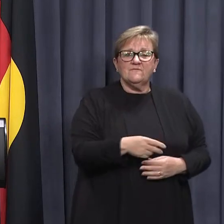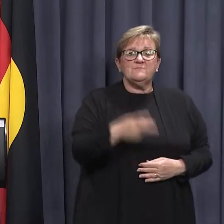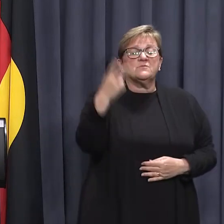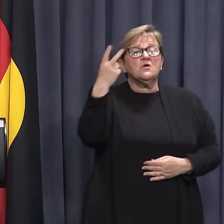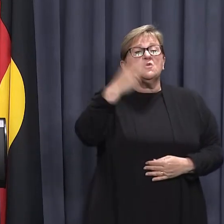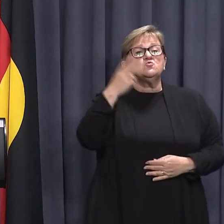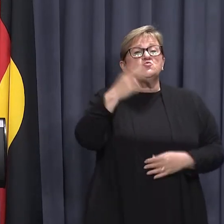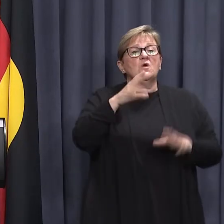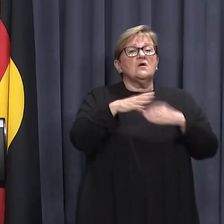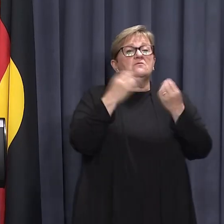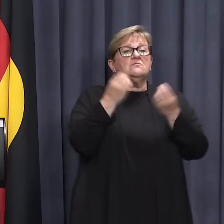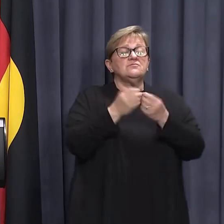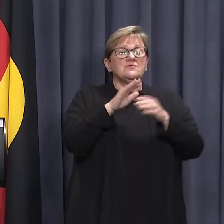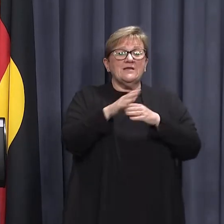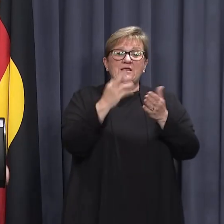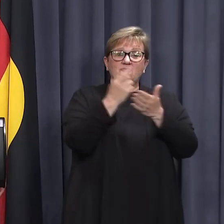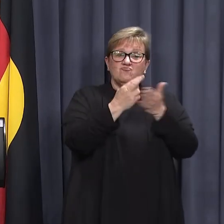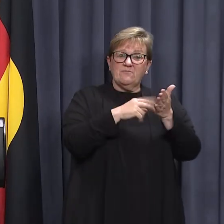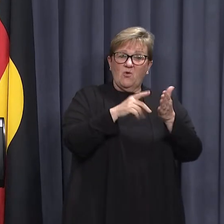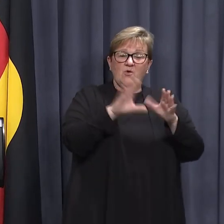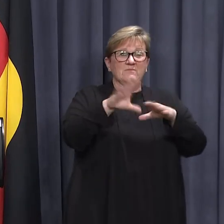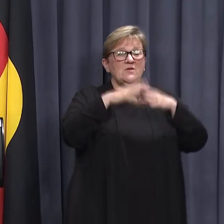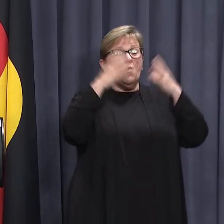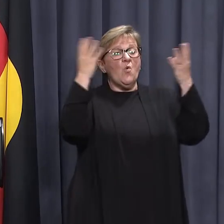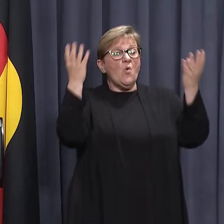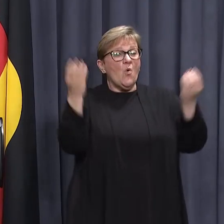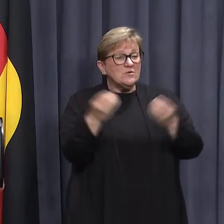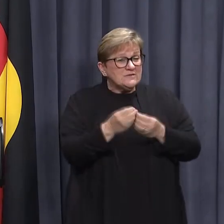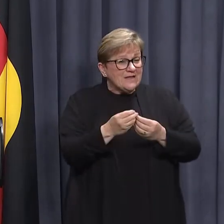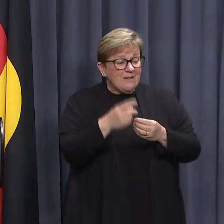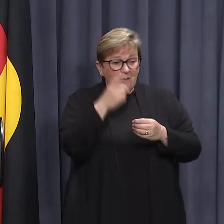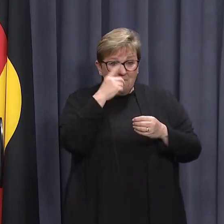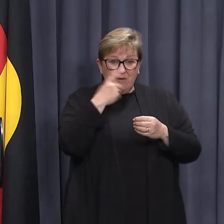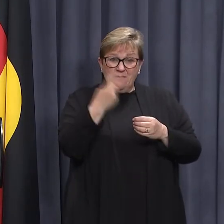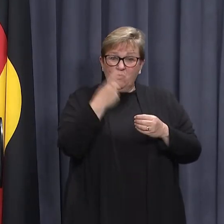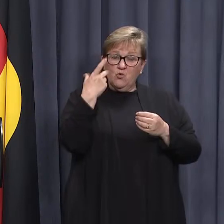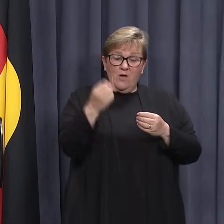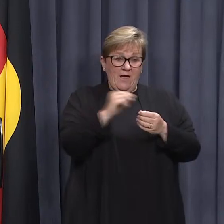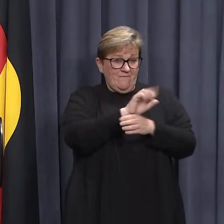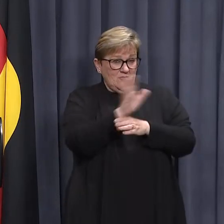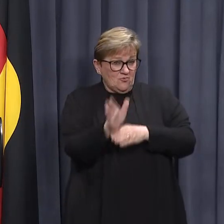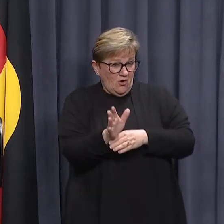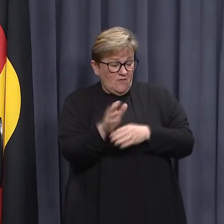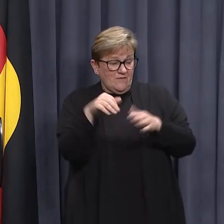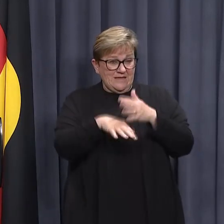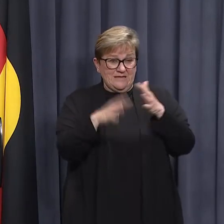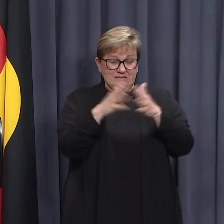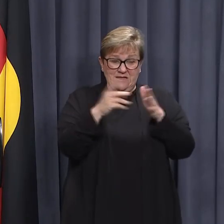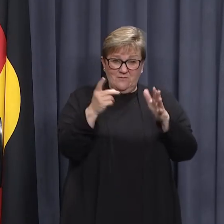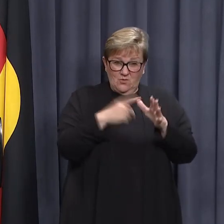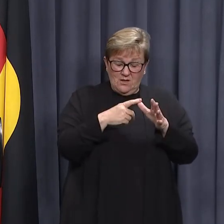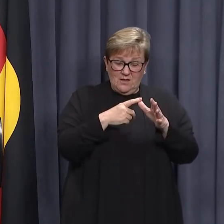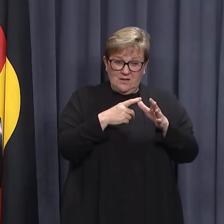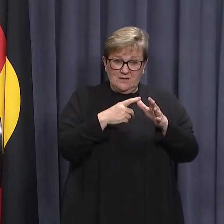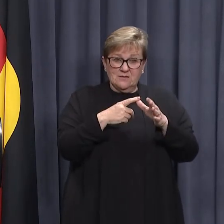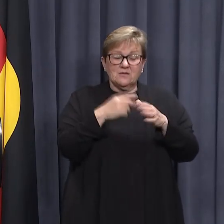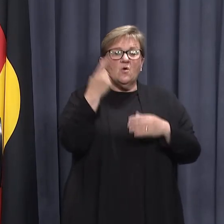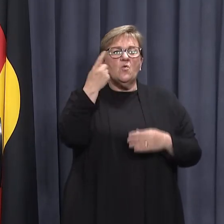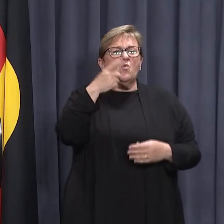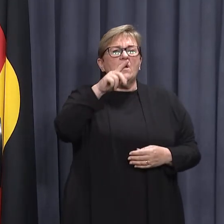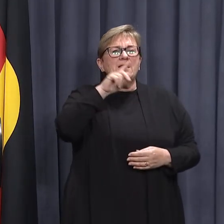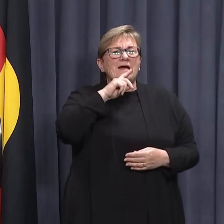cases in the overnight reporting cycle take the total number of active COVID-19 cases in Western Australia to